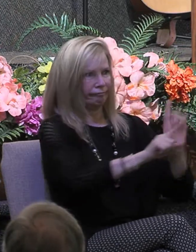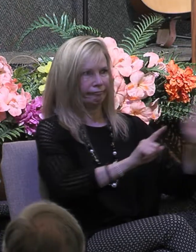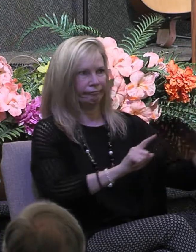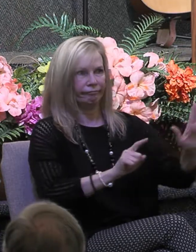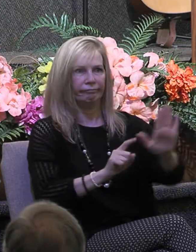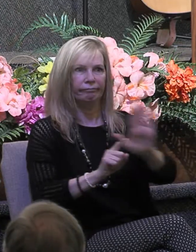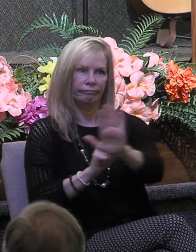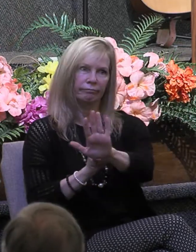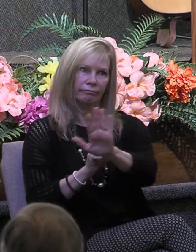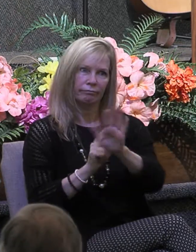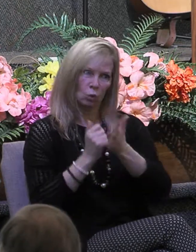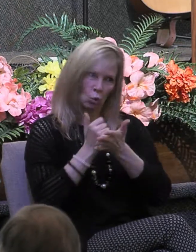serve him.